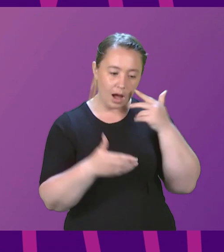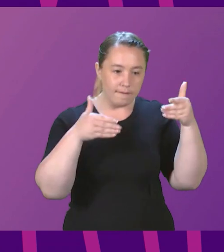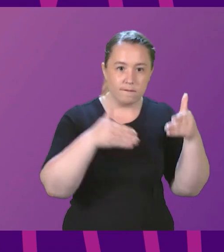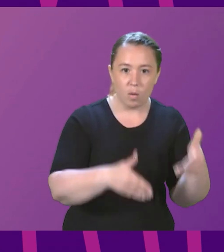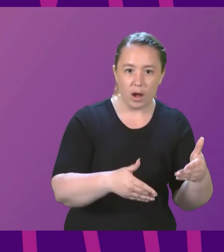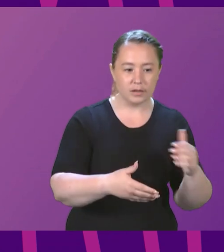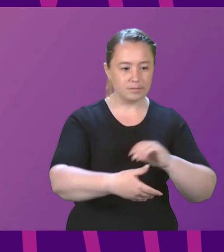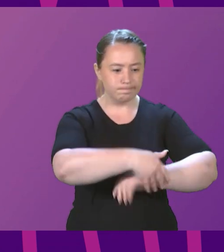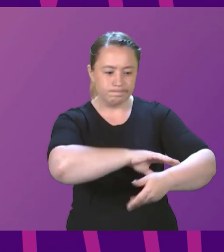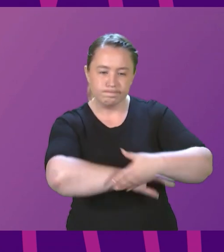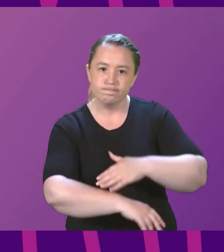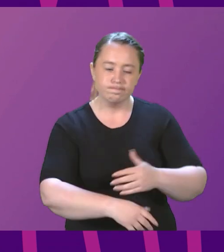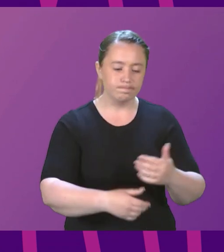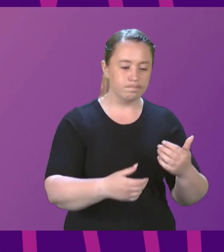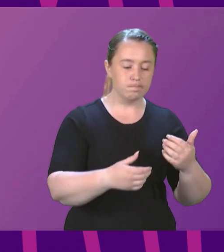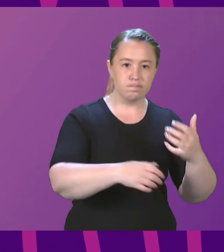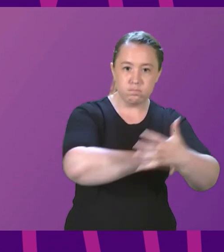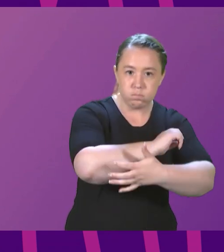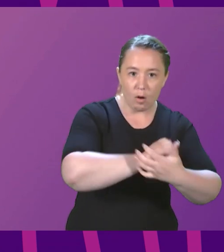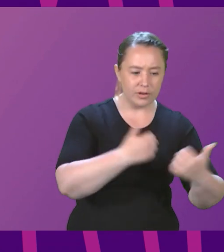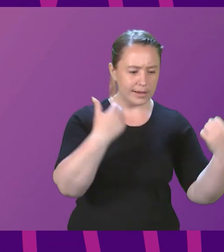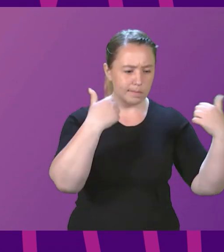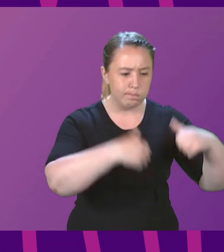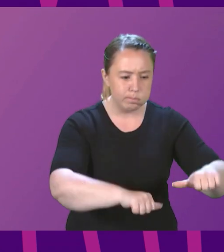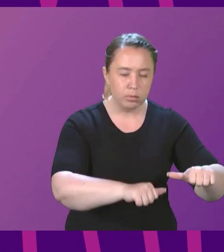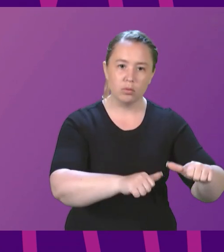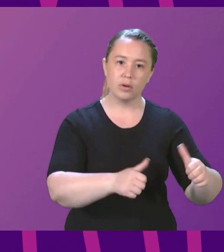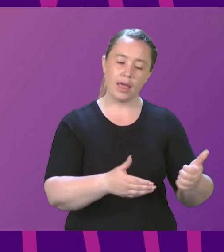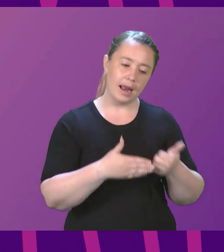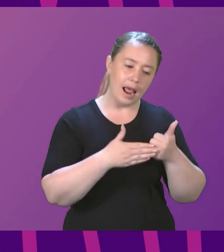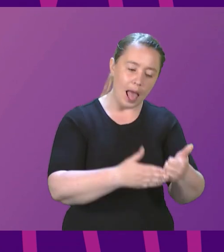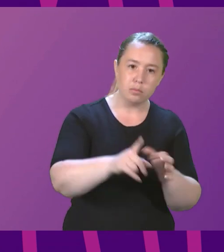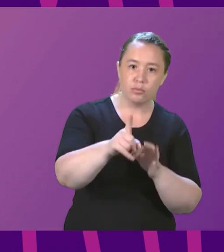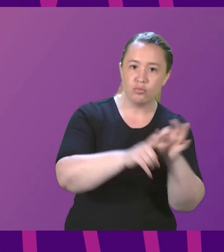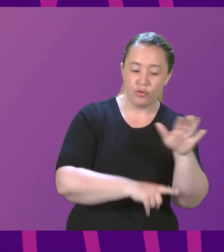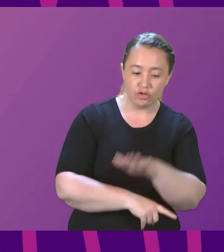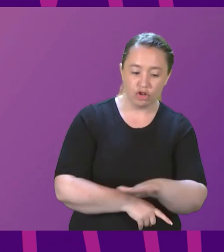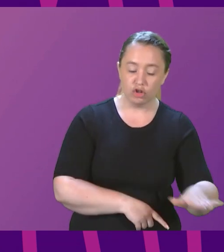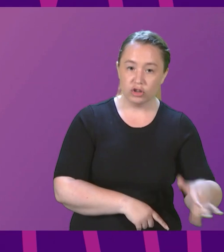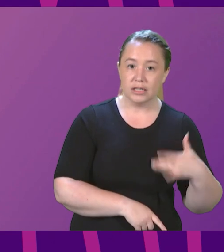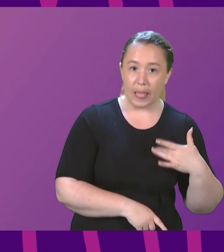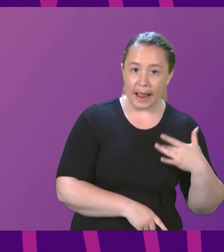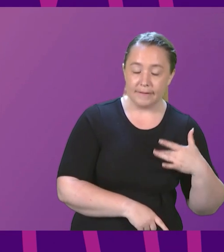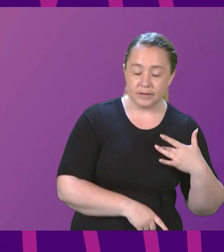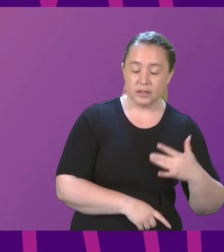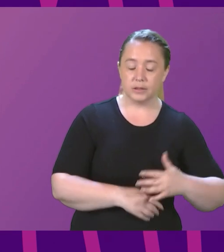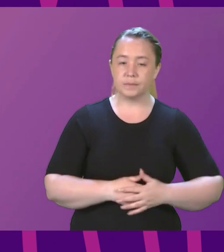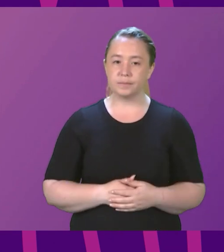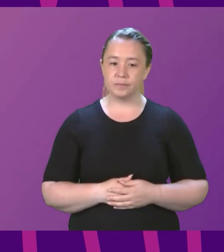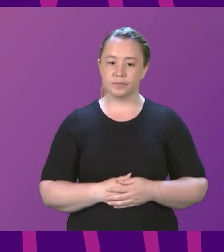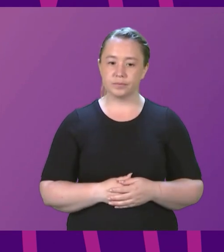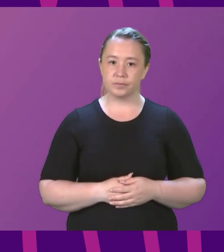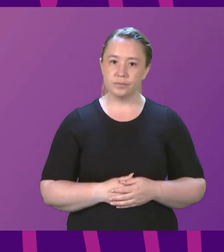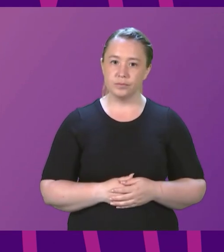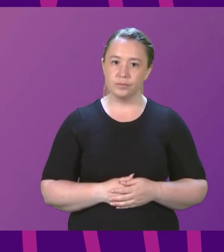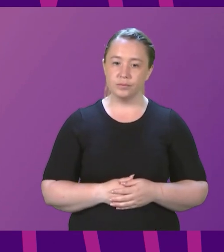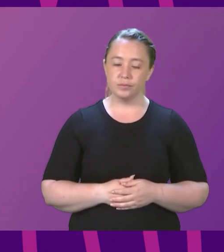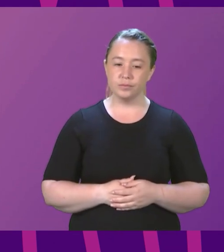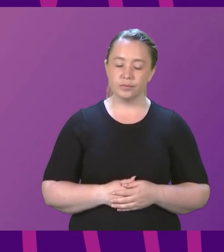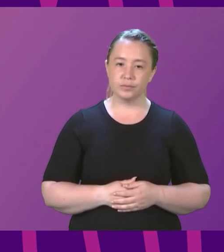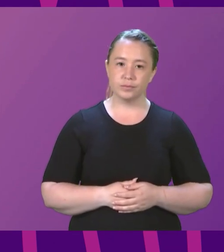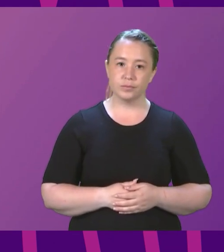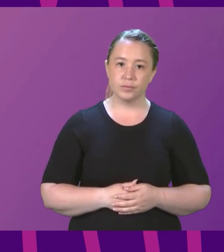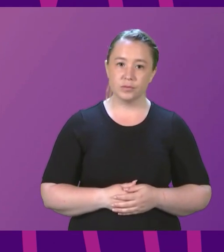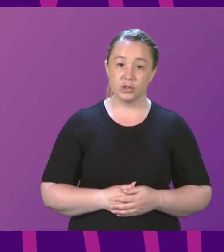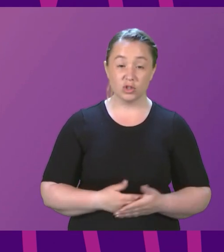efforts to tackling poverty and in particular lifting children out of poverty. And we can illustrate that, the fact that we have only partial